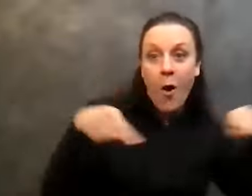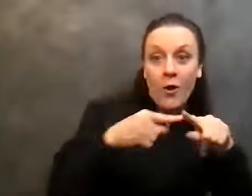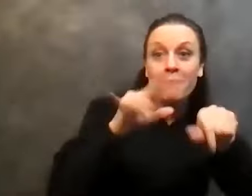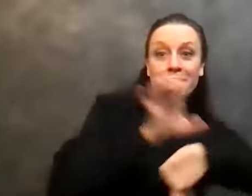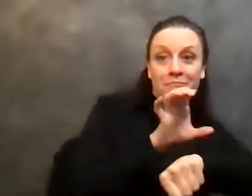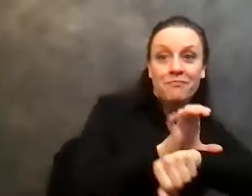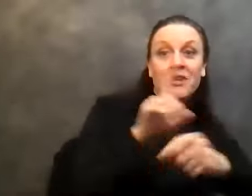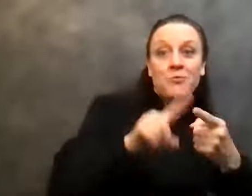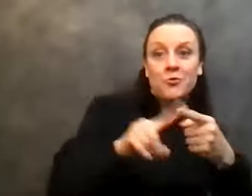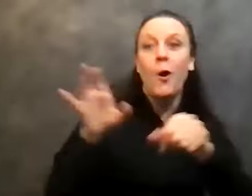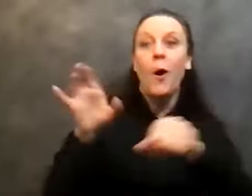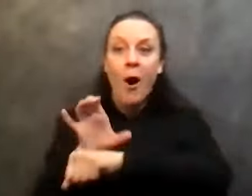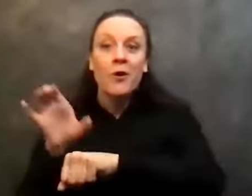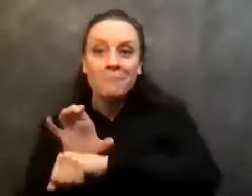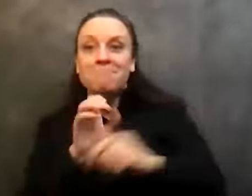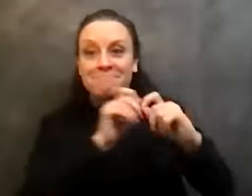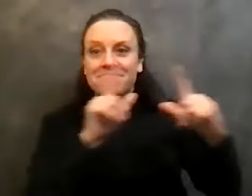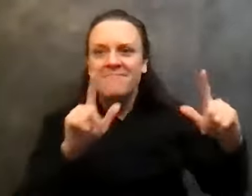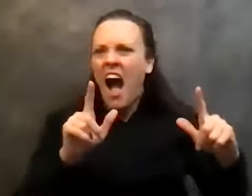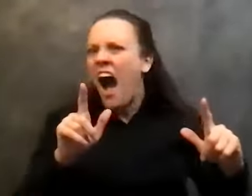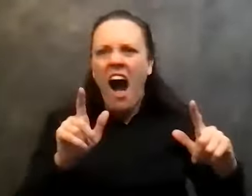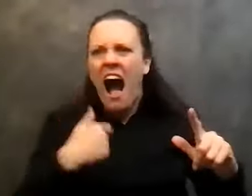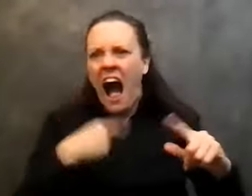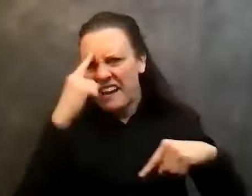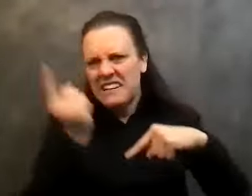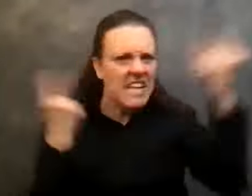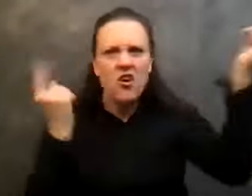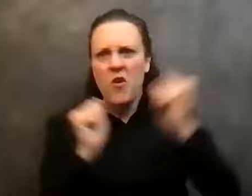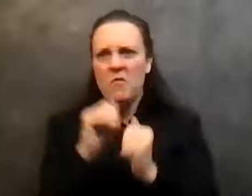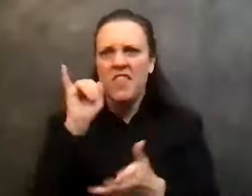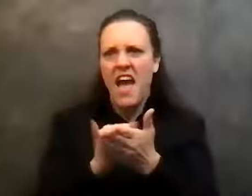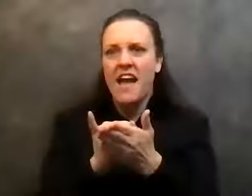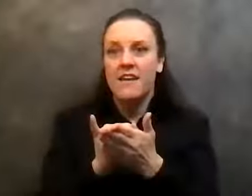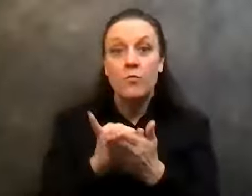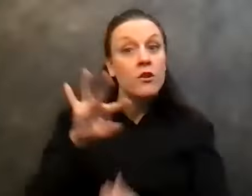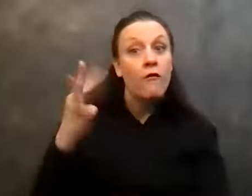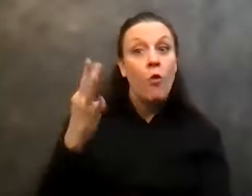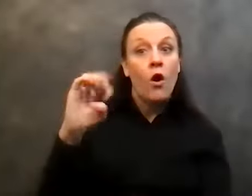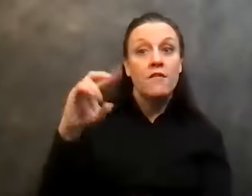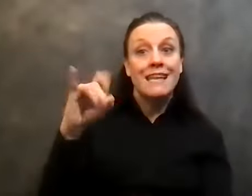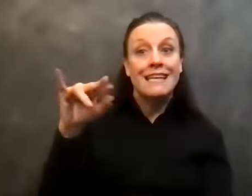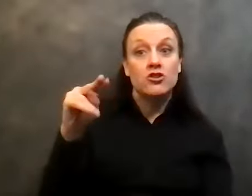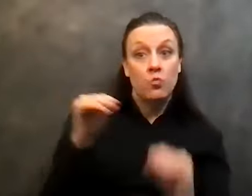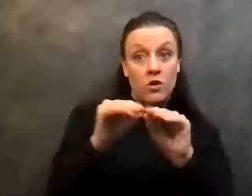You know, there was a whole bunch of us. We got to make them change that. Well, guess what?